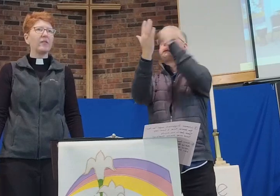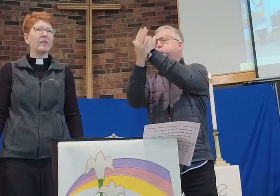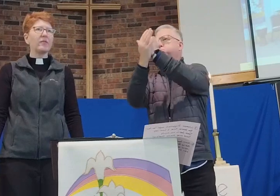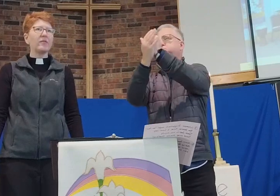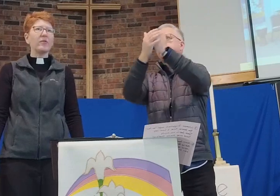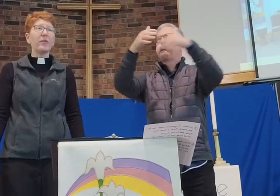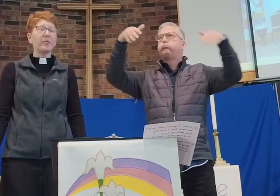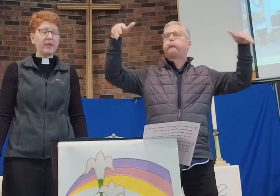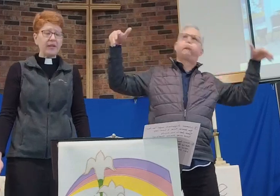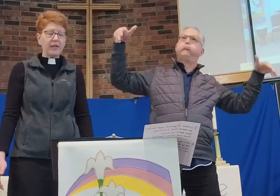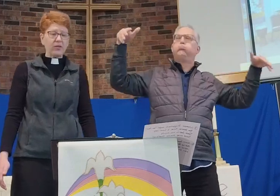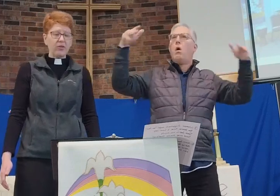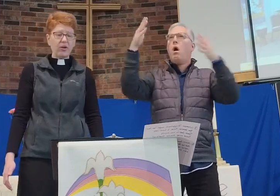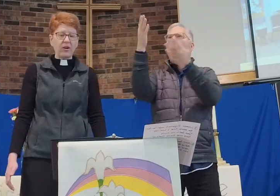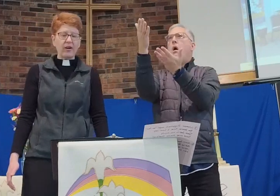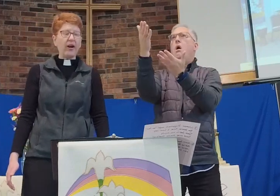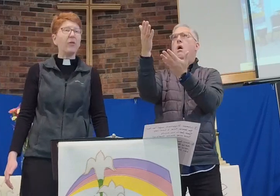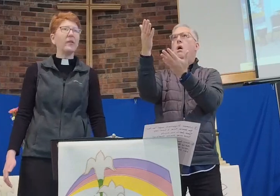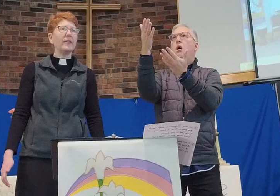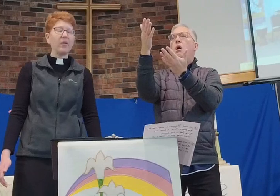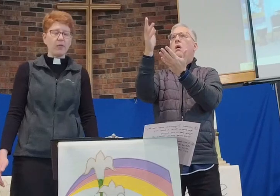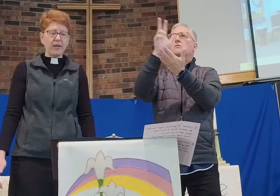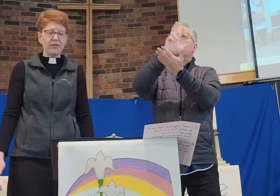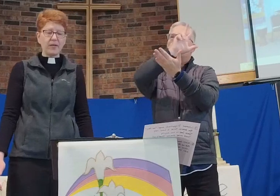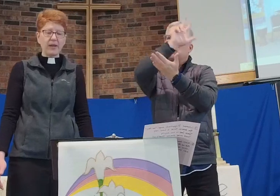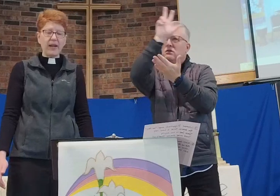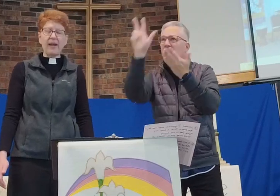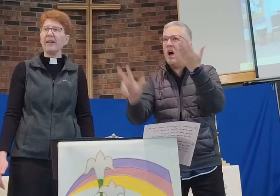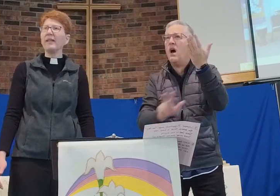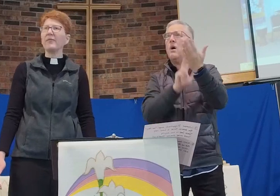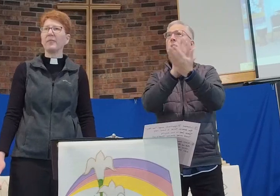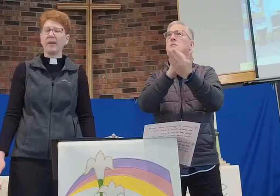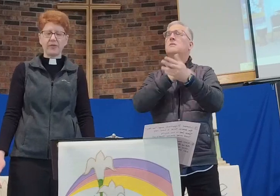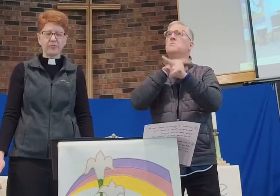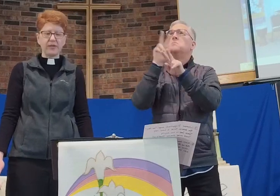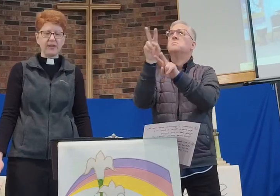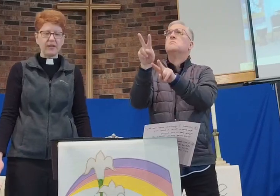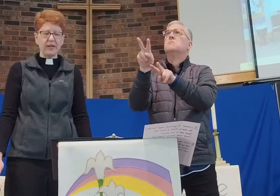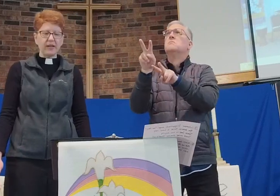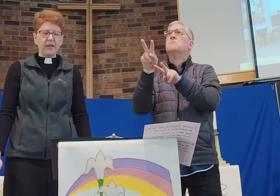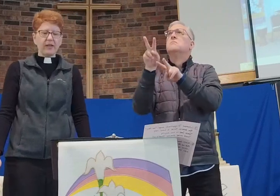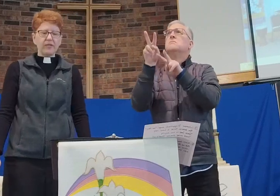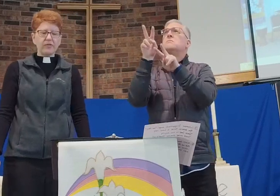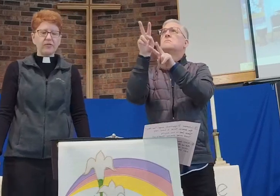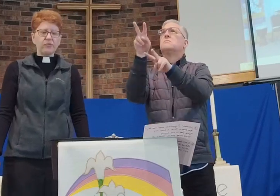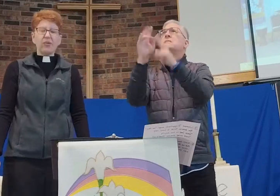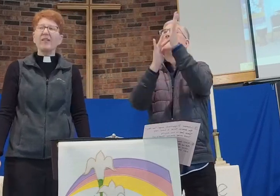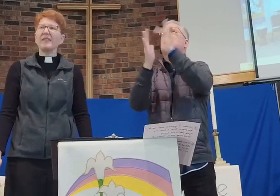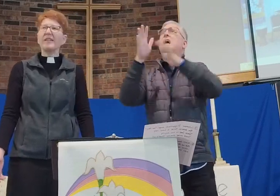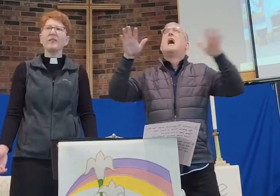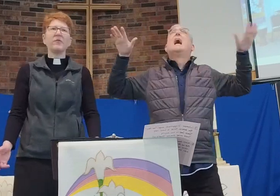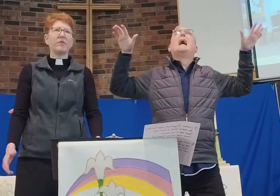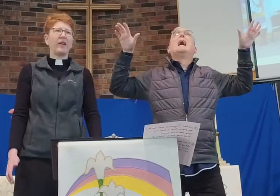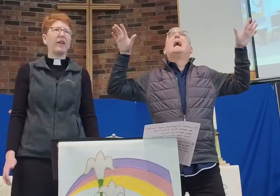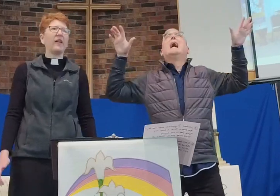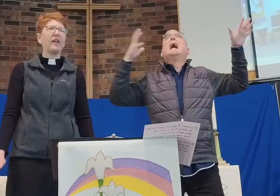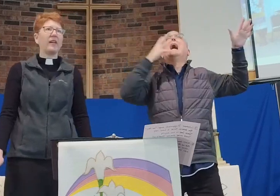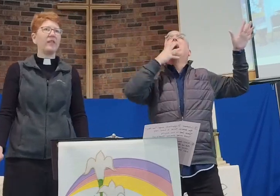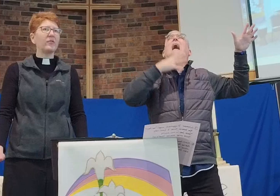For three long hours, I watched him hanging from that tree, struggling for air in the